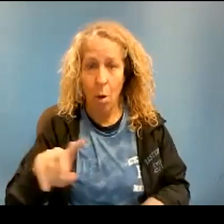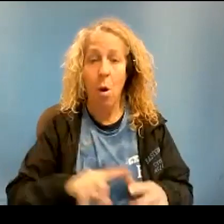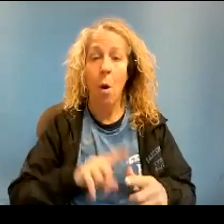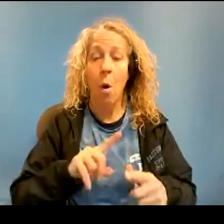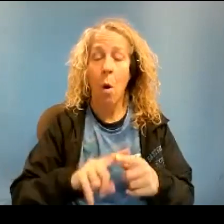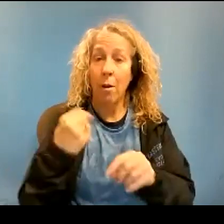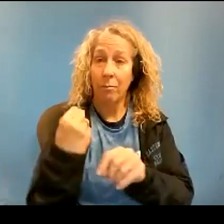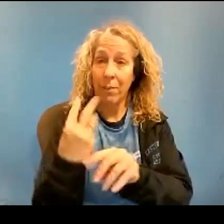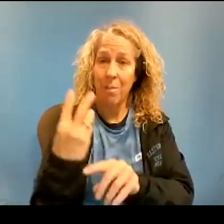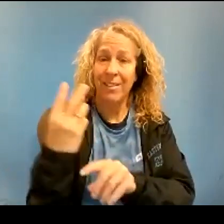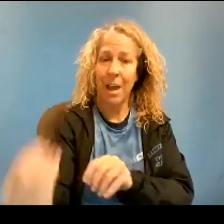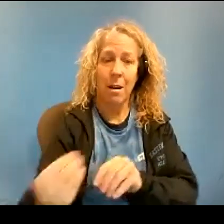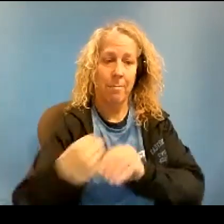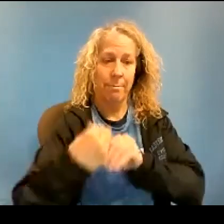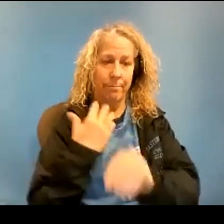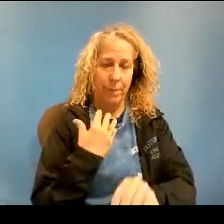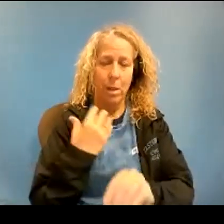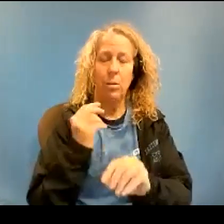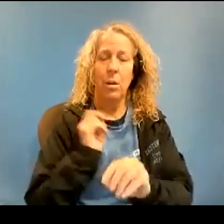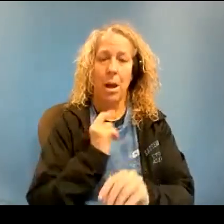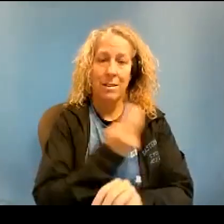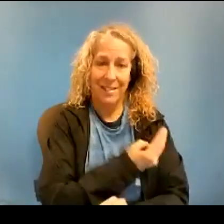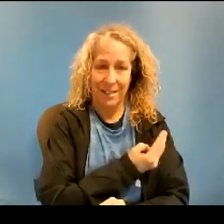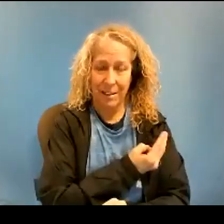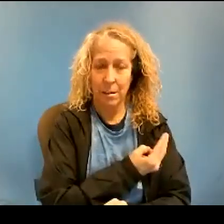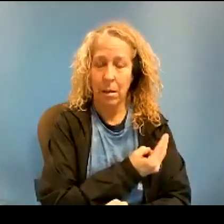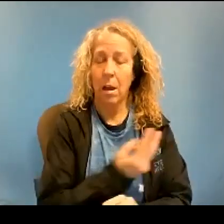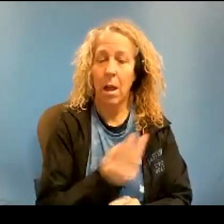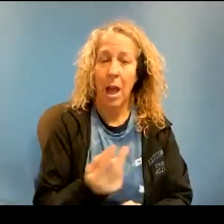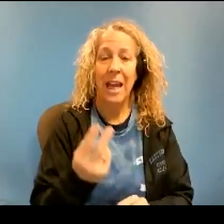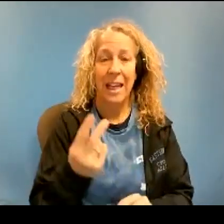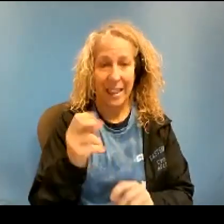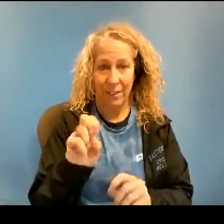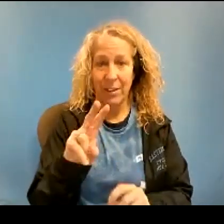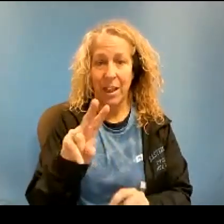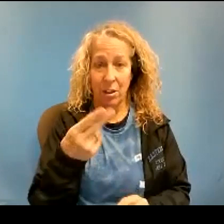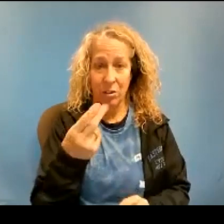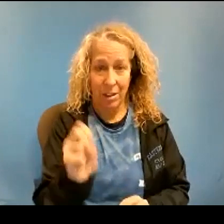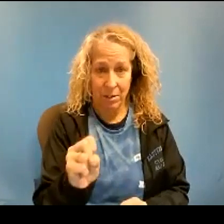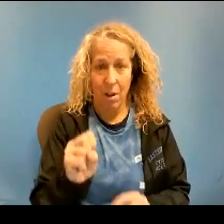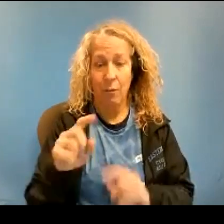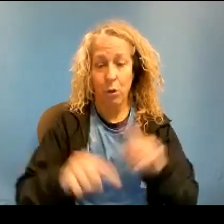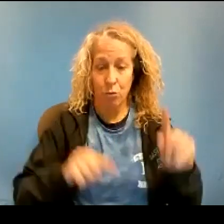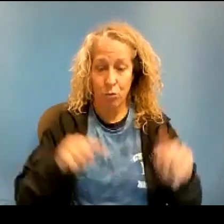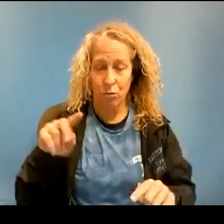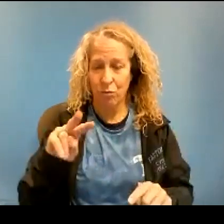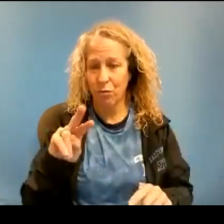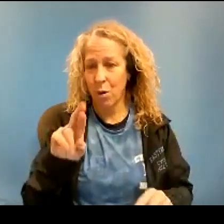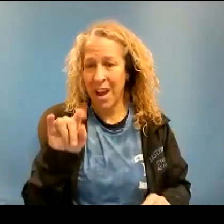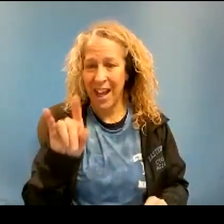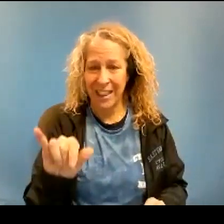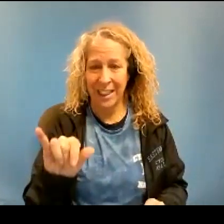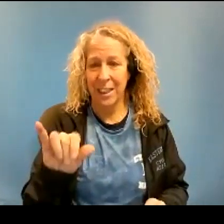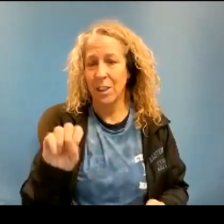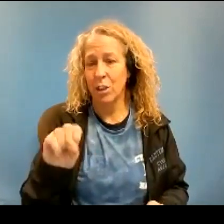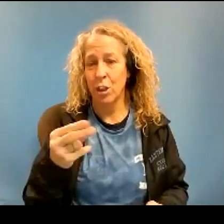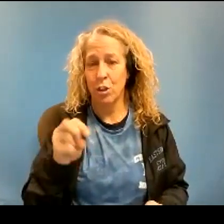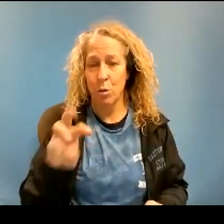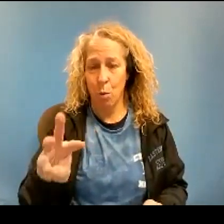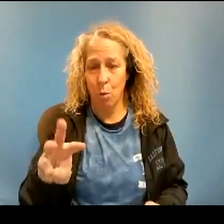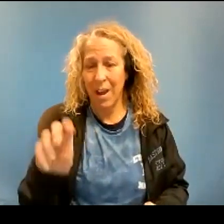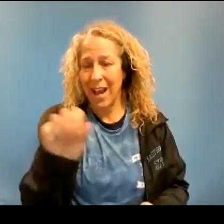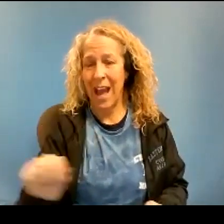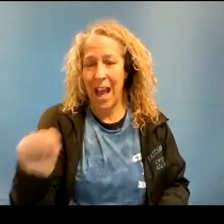video and email your audition video to us at evhsvarietyshow at gmail.com.